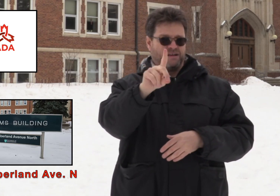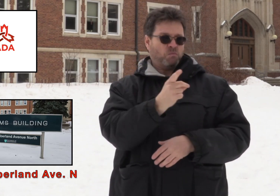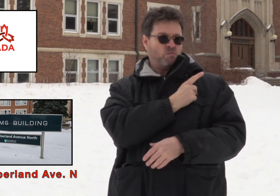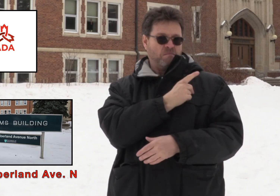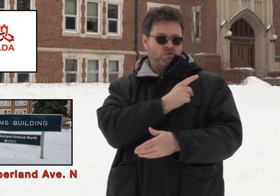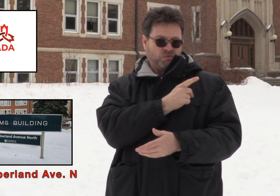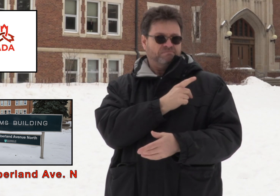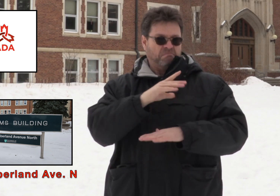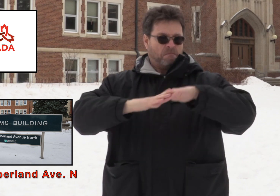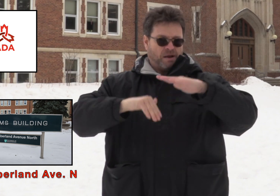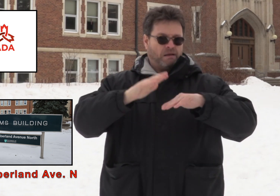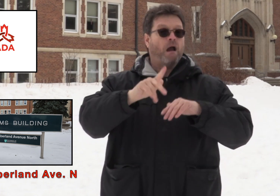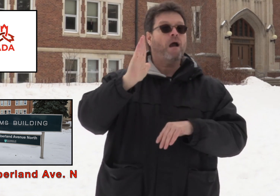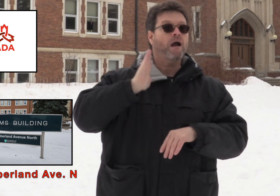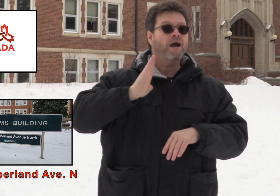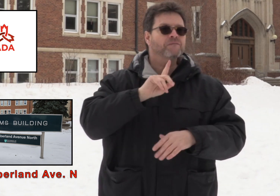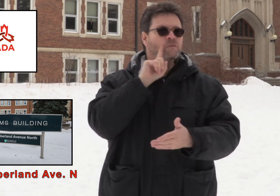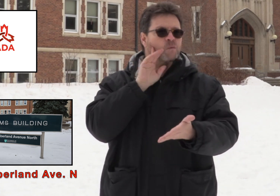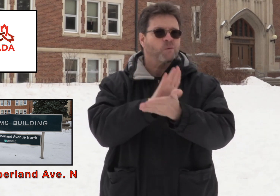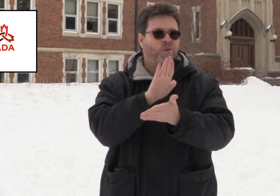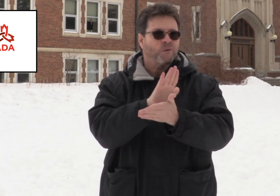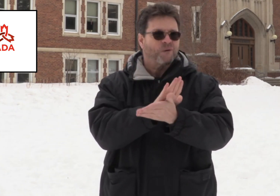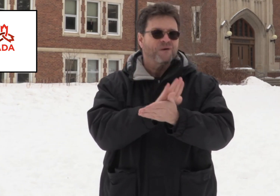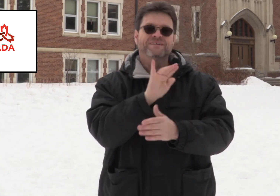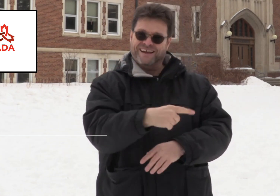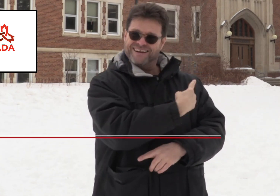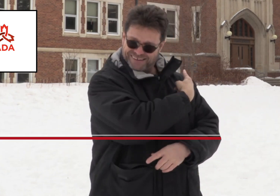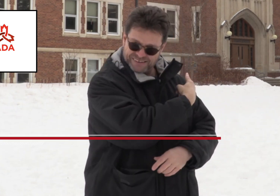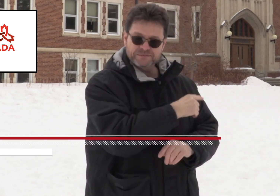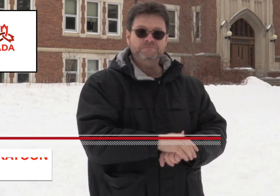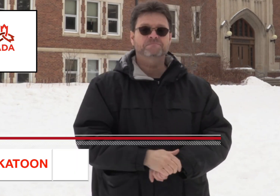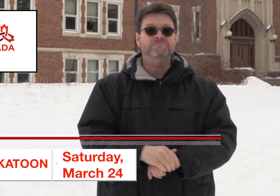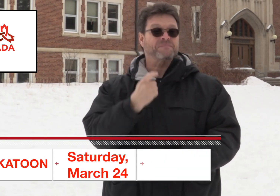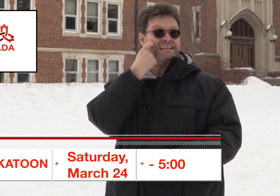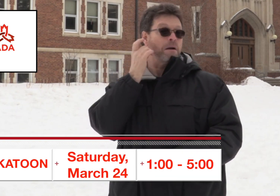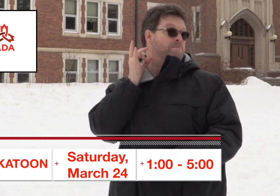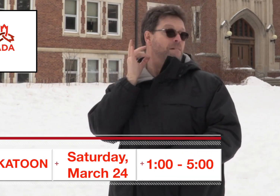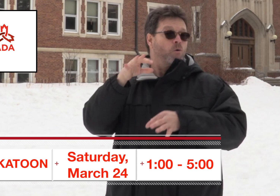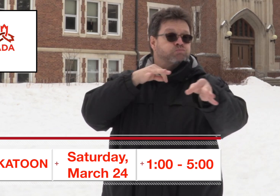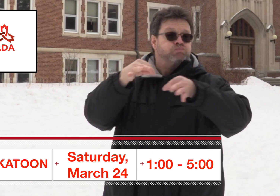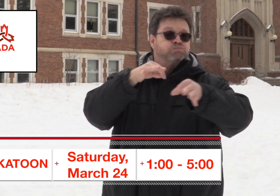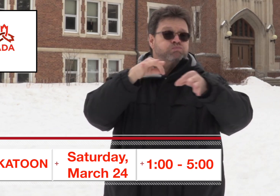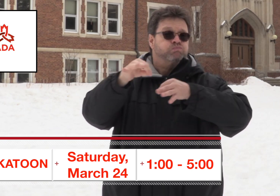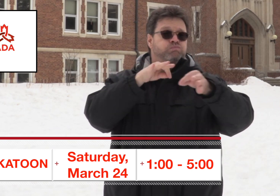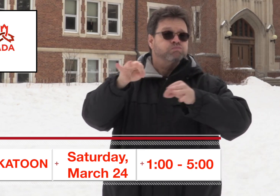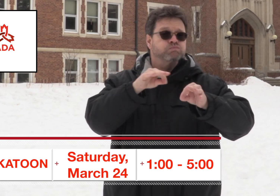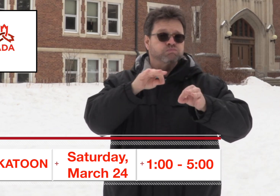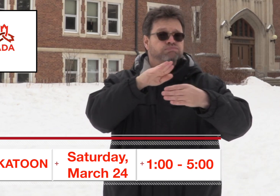And it is at the RJD Williams Building which used to be the Saskatoon or the Saskatchewan School for the Deaf. Now Patty just